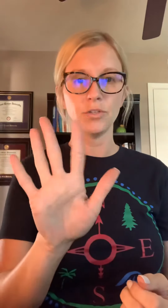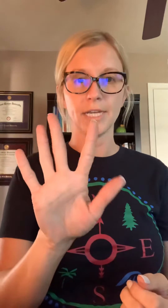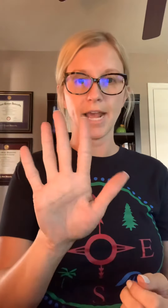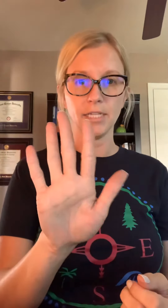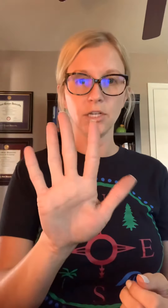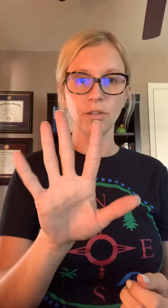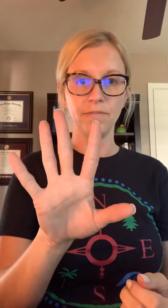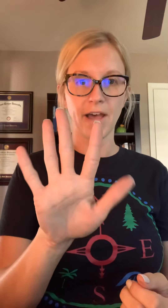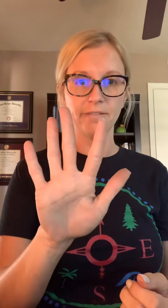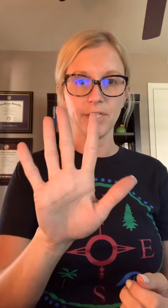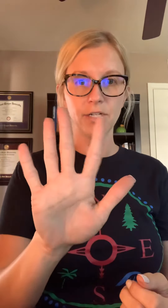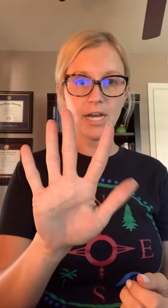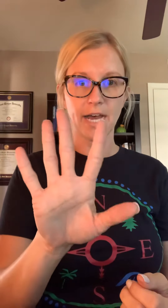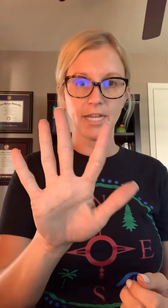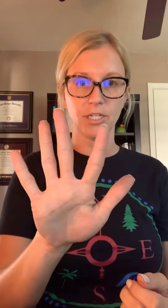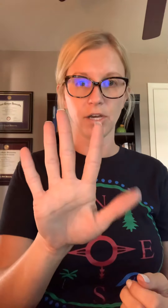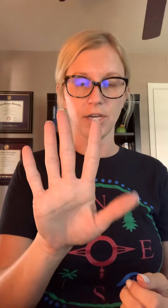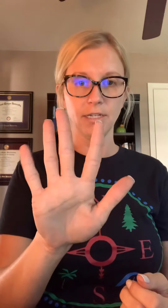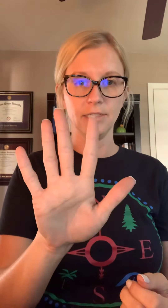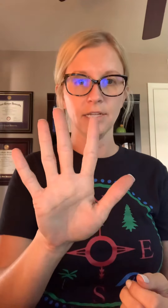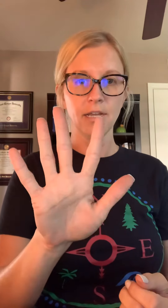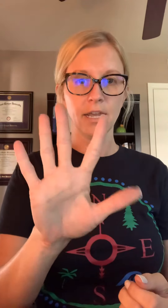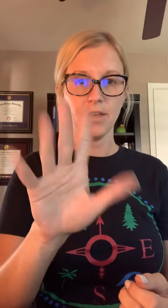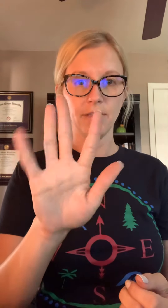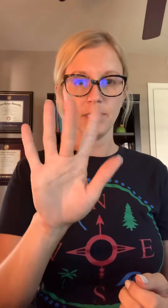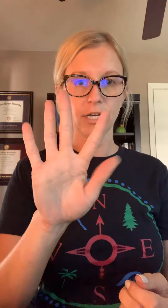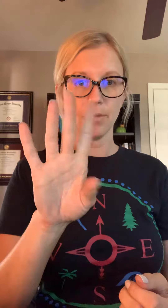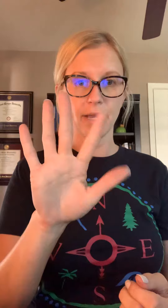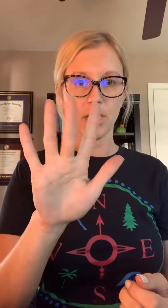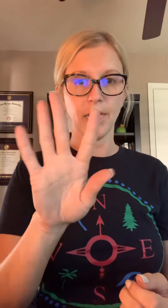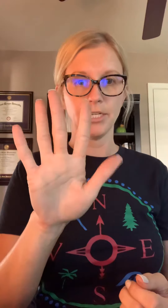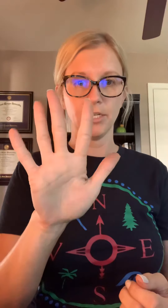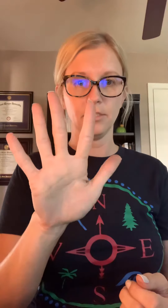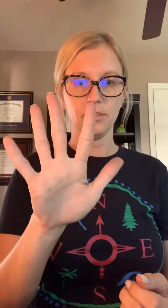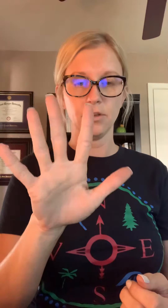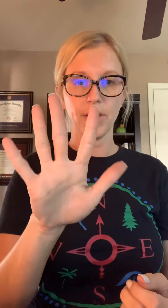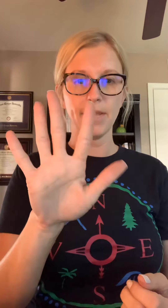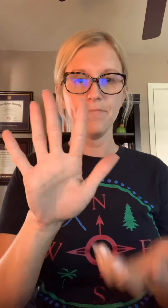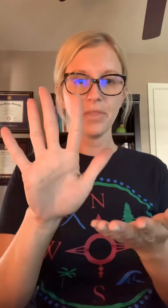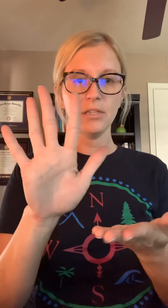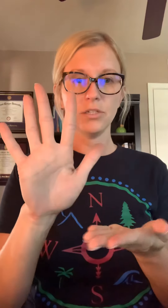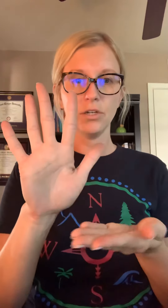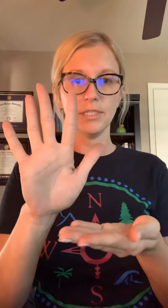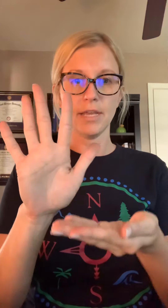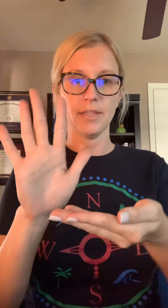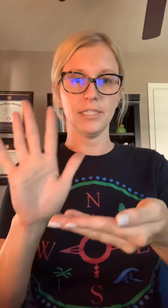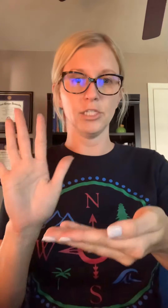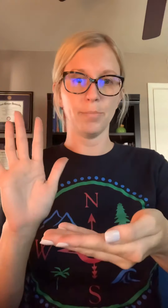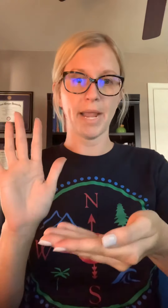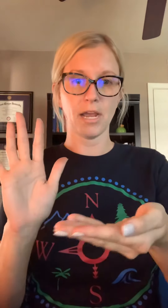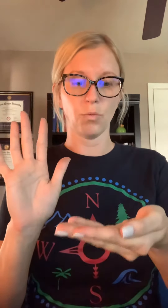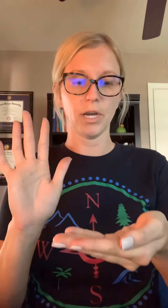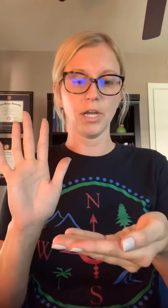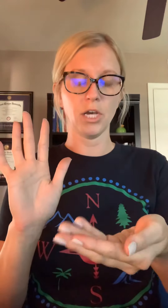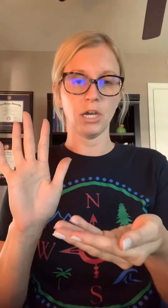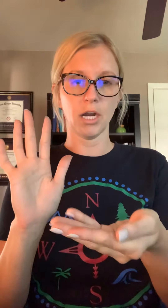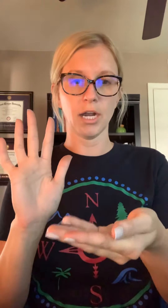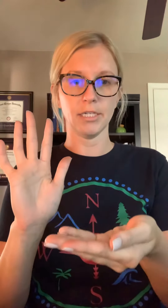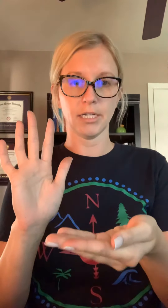today is called Five Little Hot Dogs and these are gonna be our hot dogs. Okay so it this is your pan. We're gonna cook our hot dogs